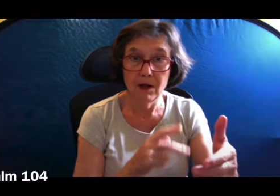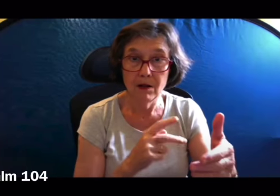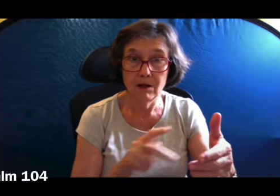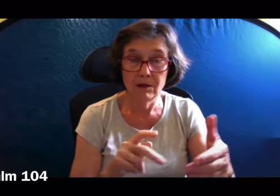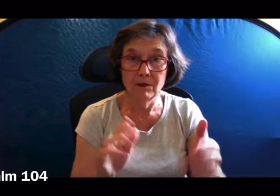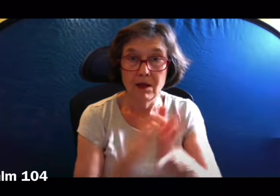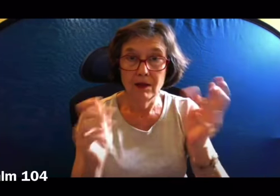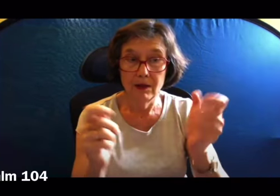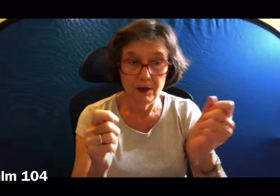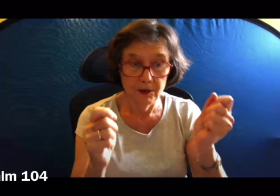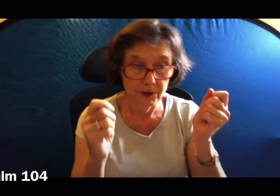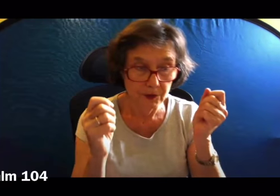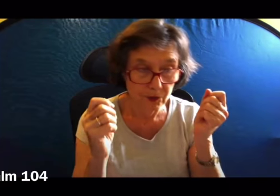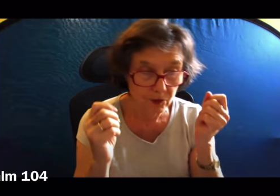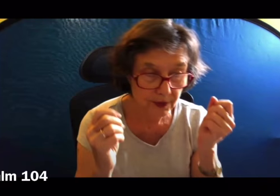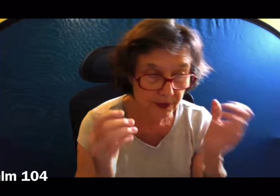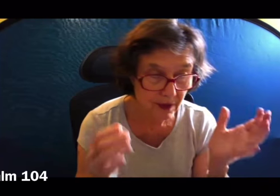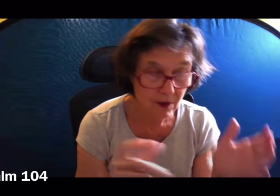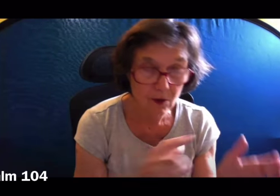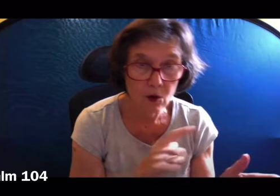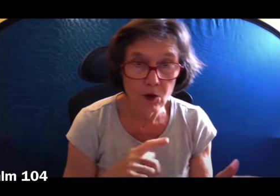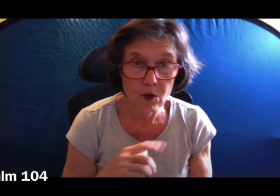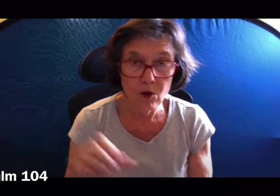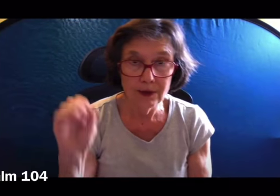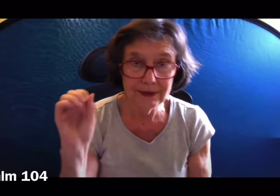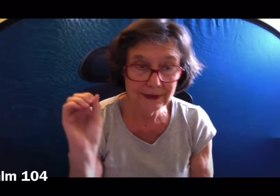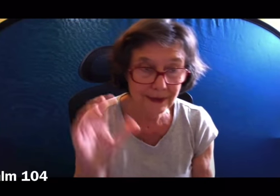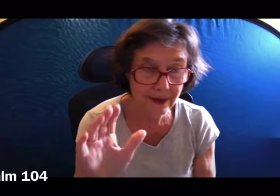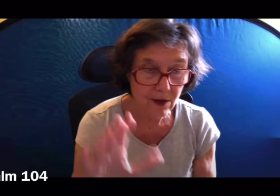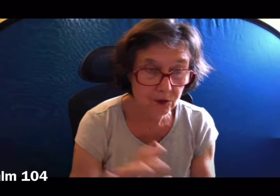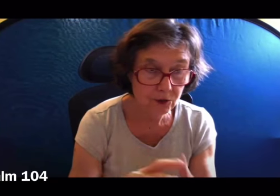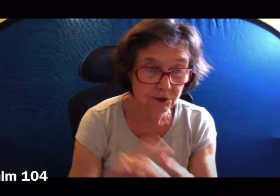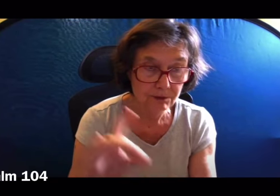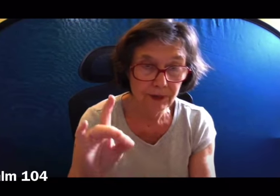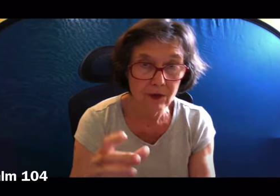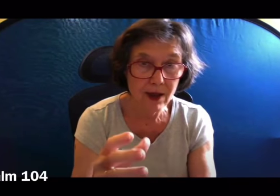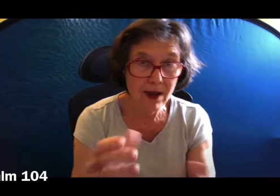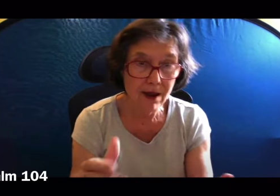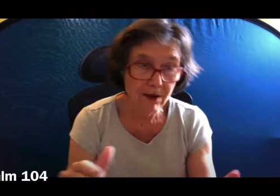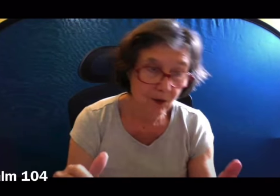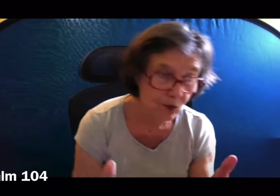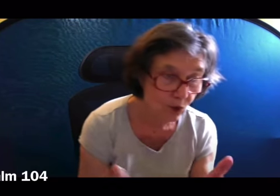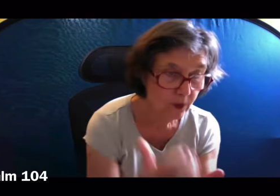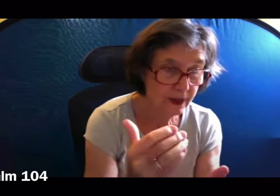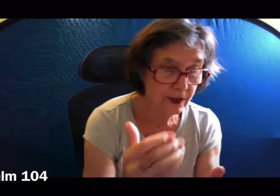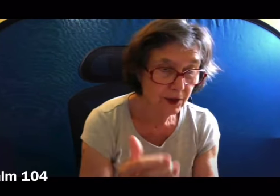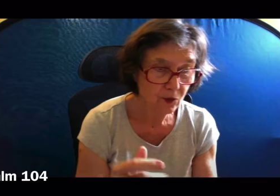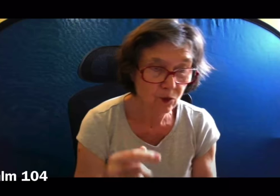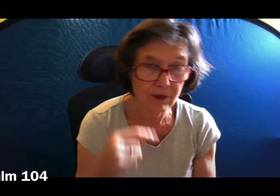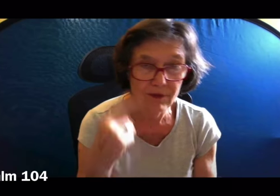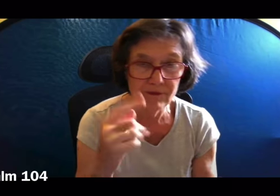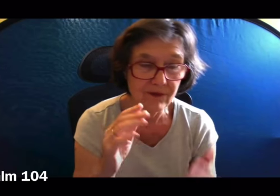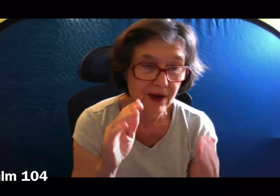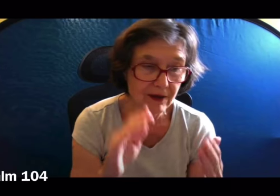our responsorial psalm hallelujah Lord send out your spirit and renew the face of the earth